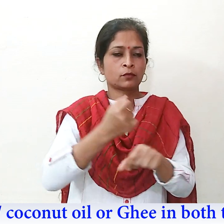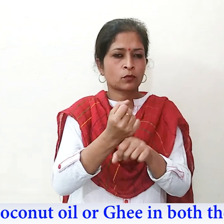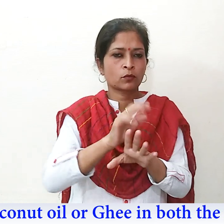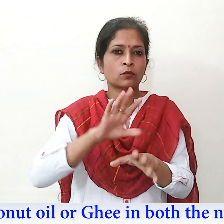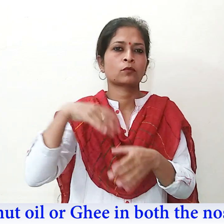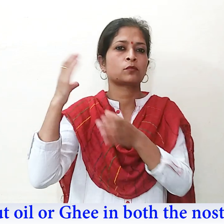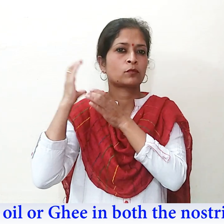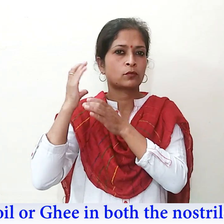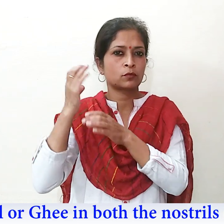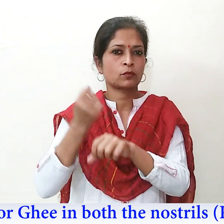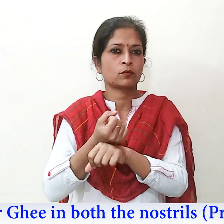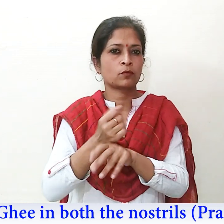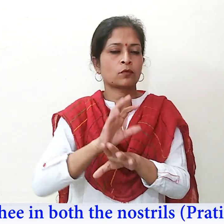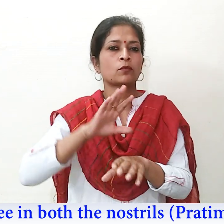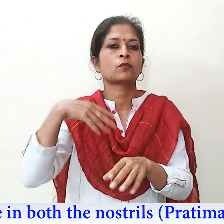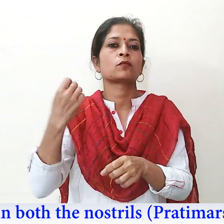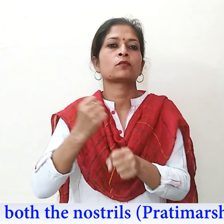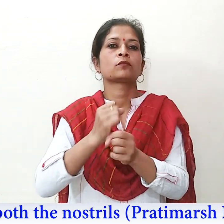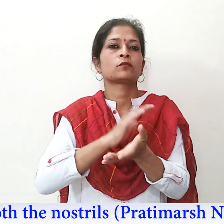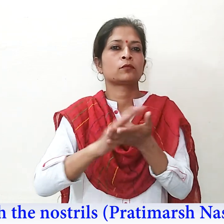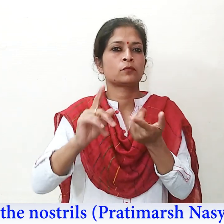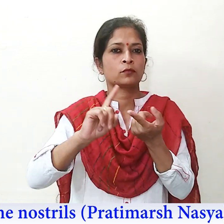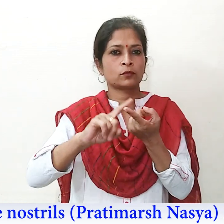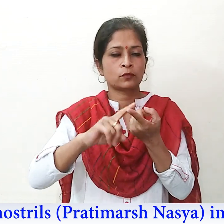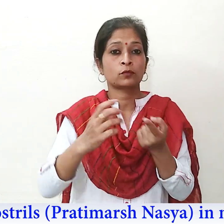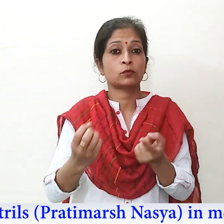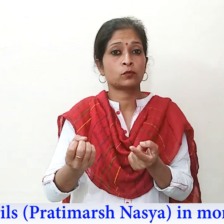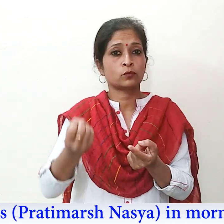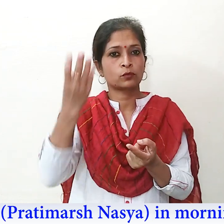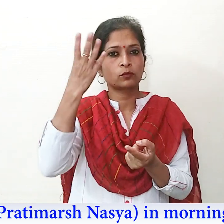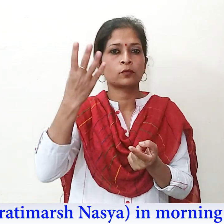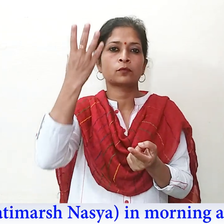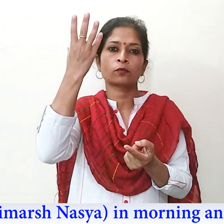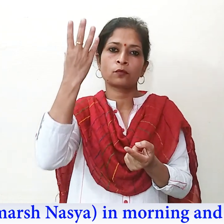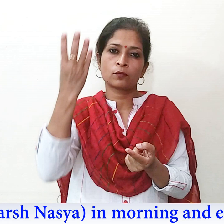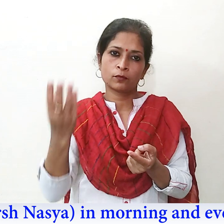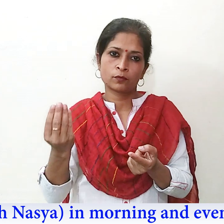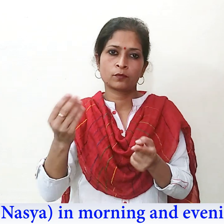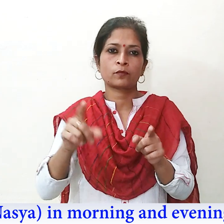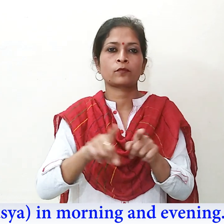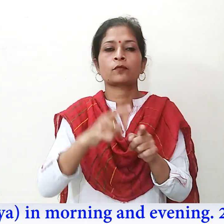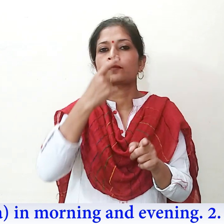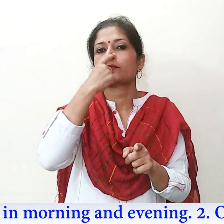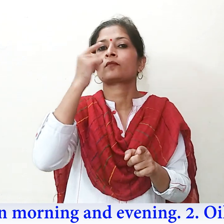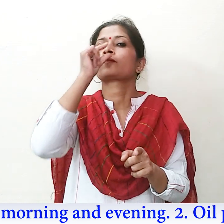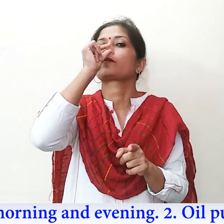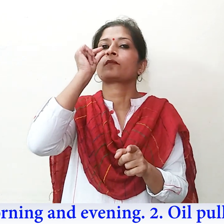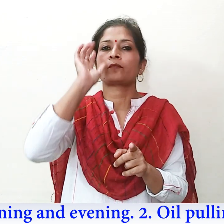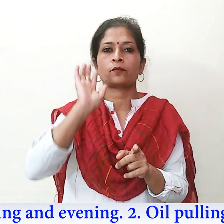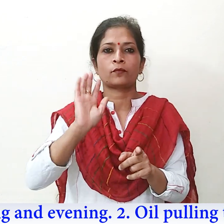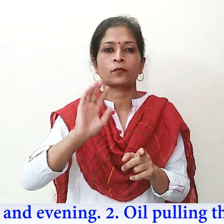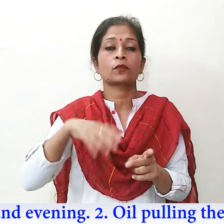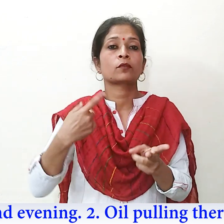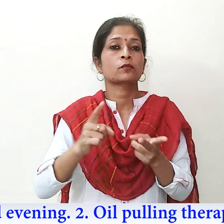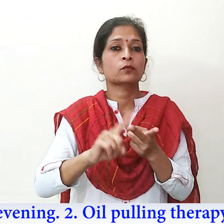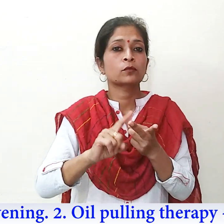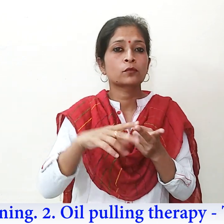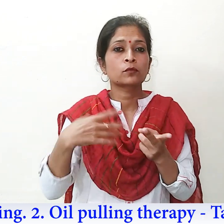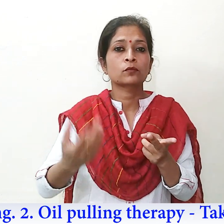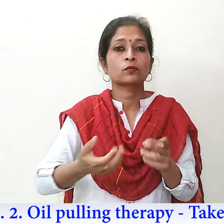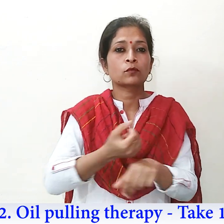ghee in both the nostrils in the morning and evening 2.